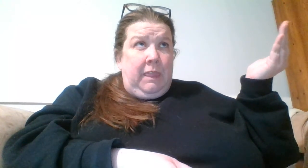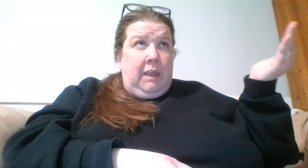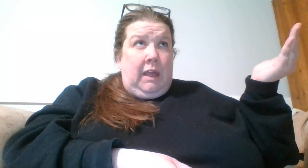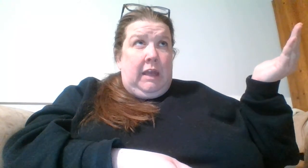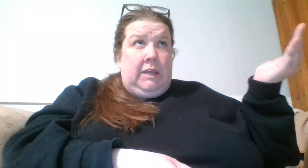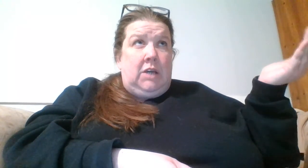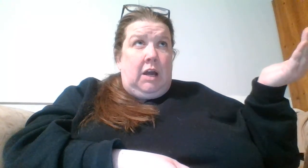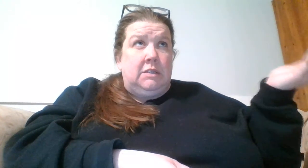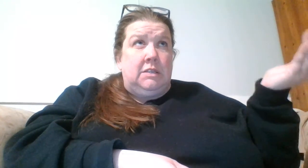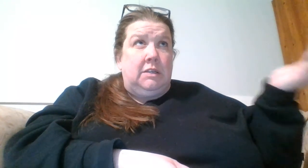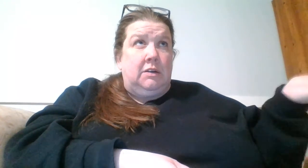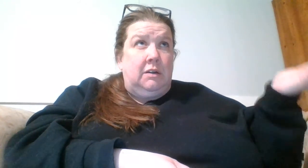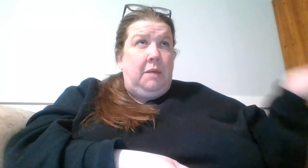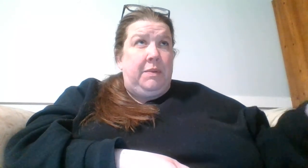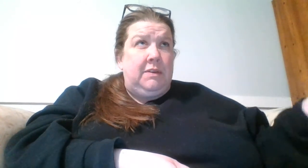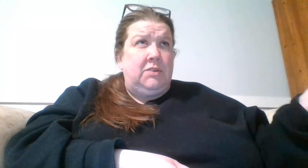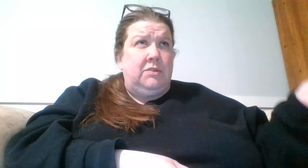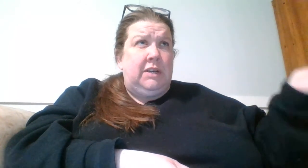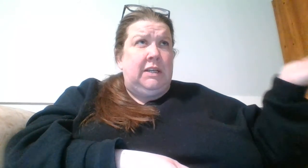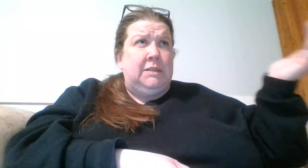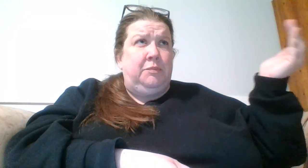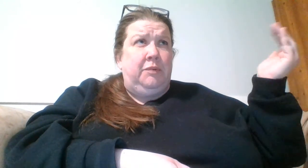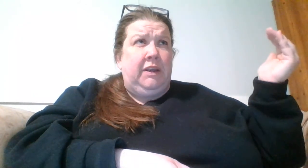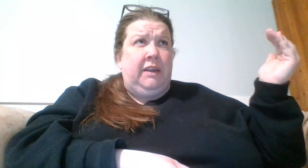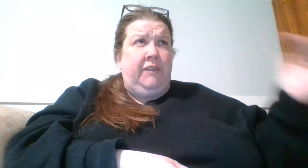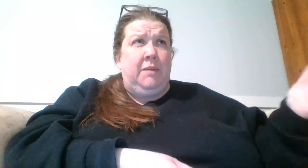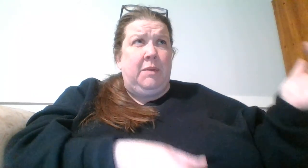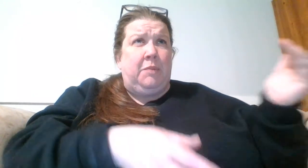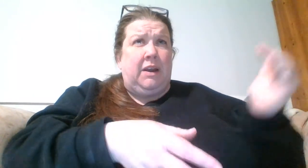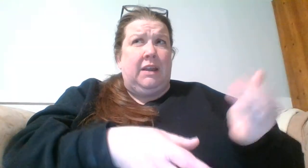And he talks to the girl up in the tree to give him the bucket.